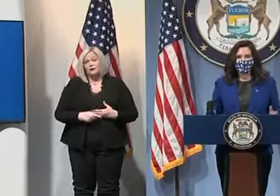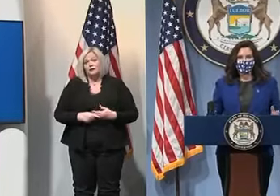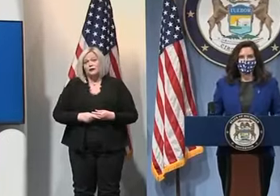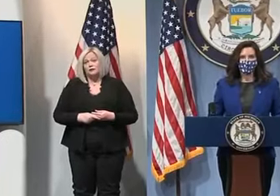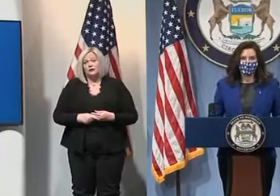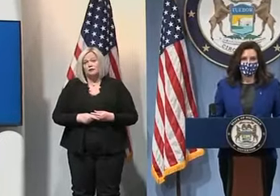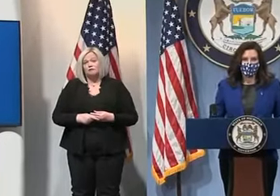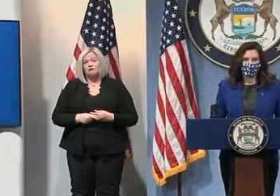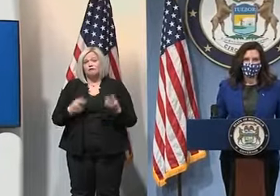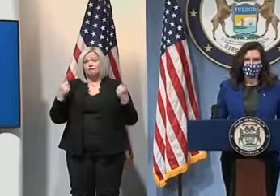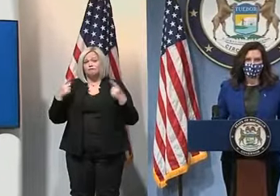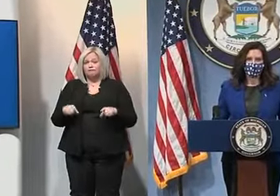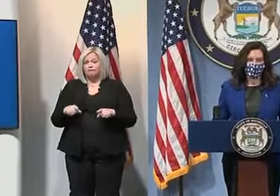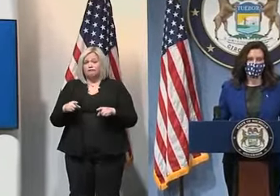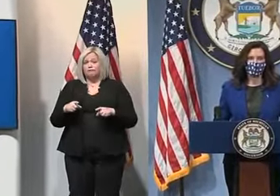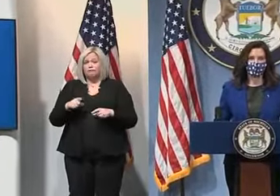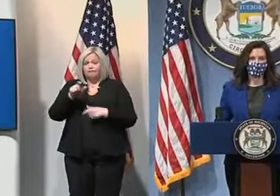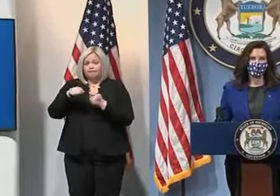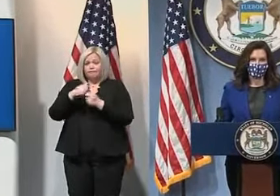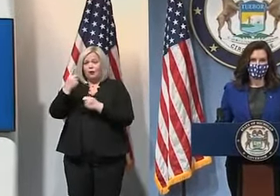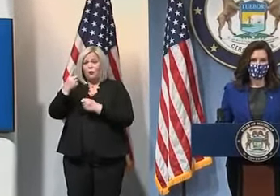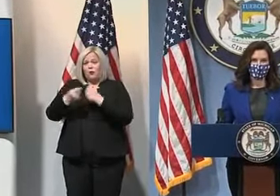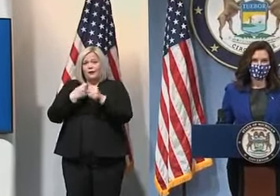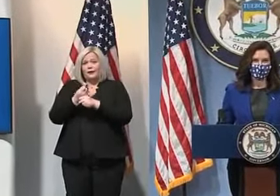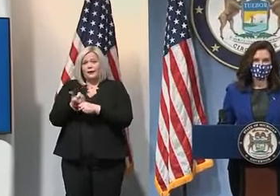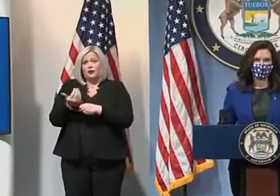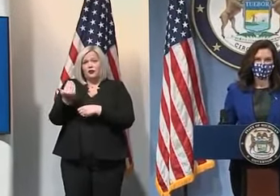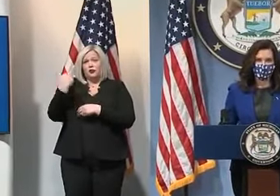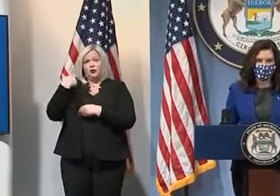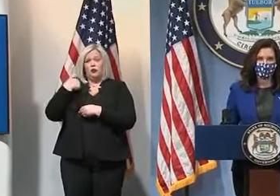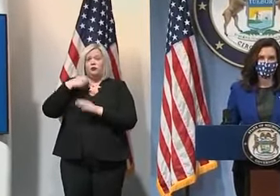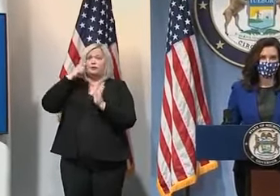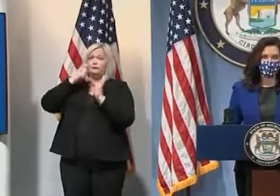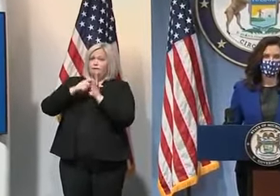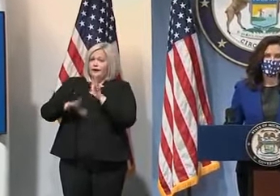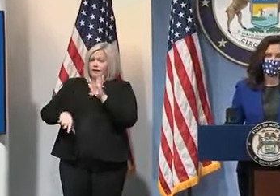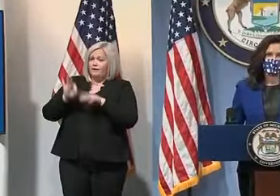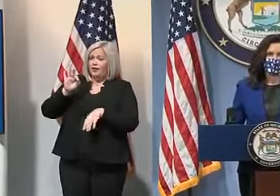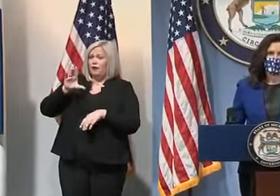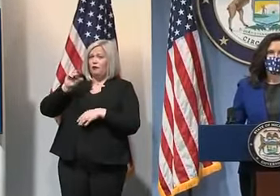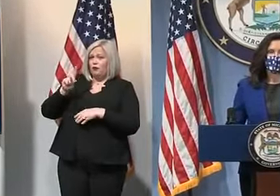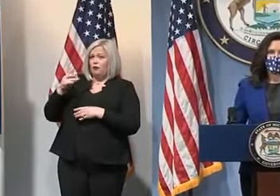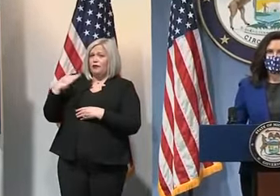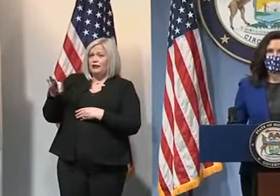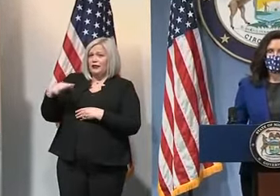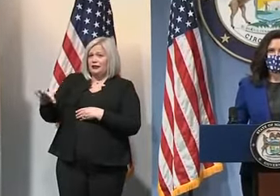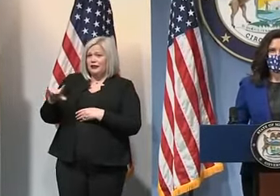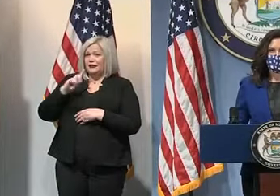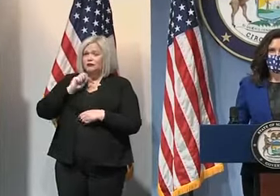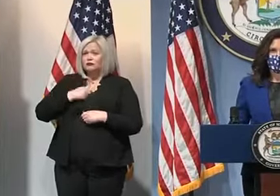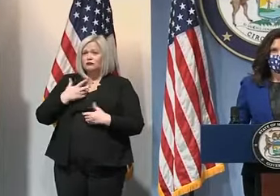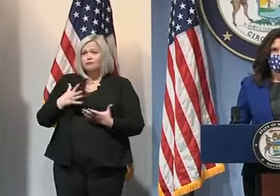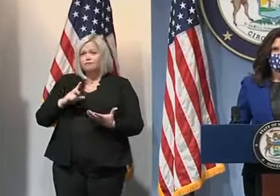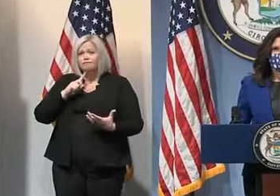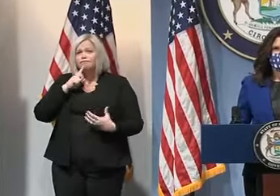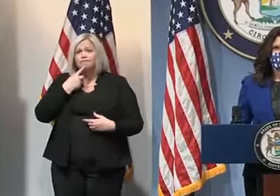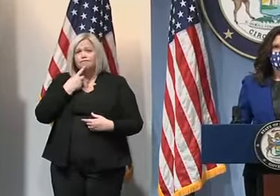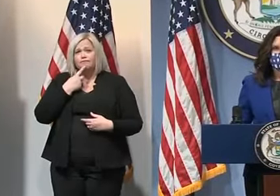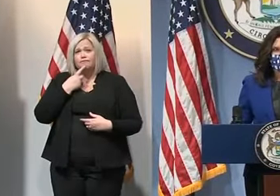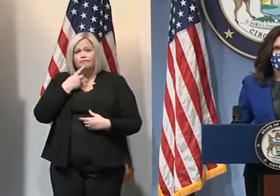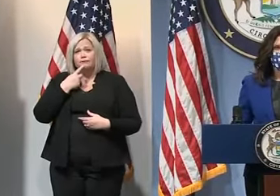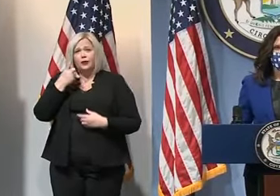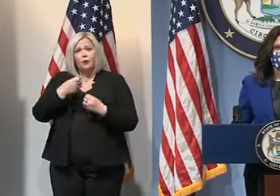Today is the one-year moment that we recognize. It's a somber day. A year ago on March 10th,